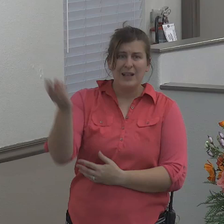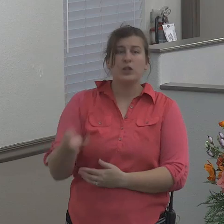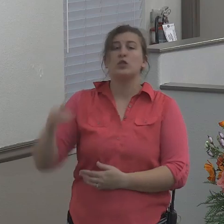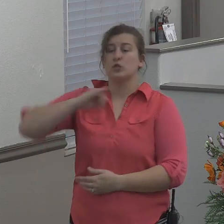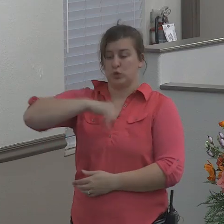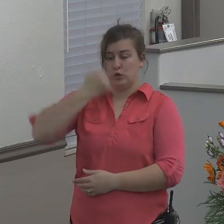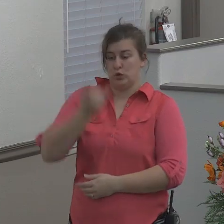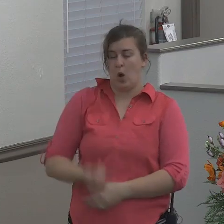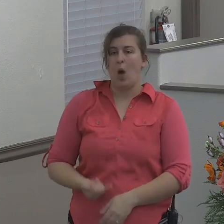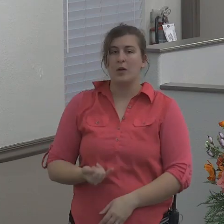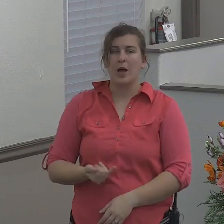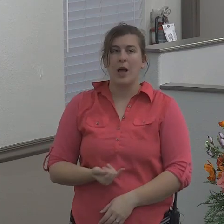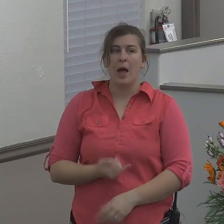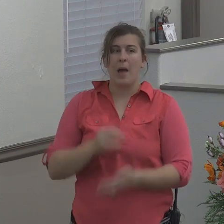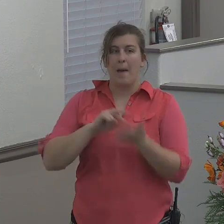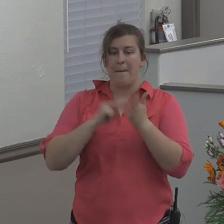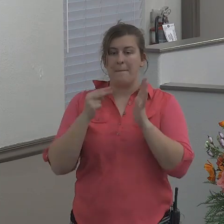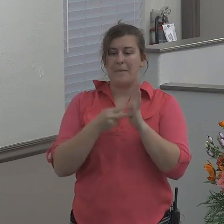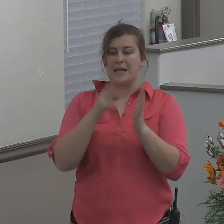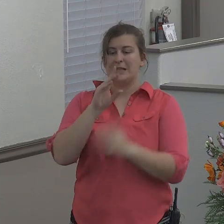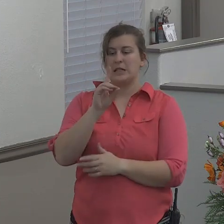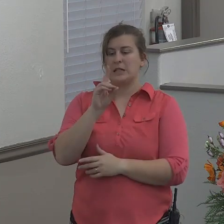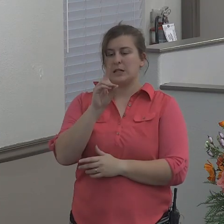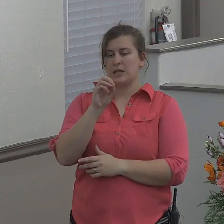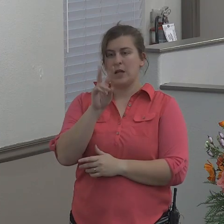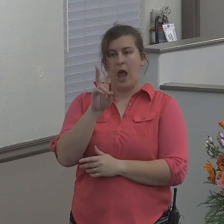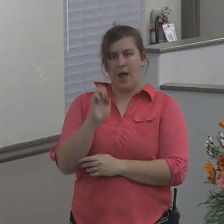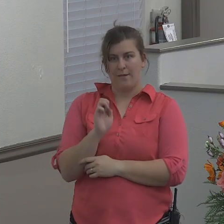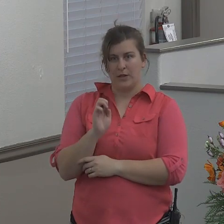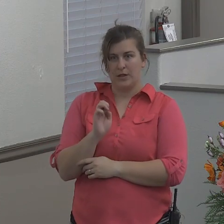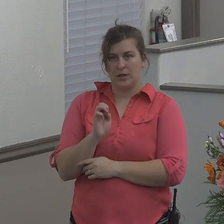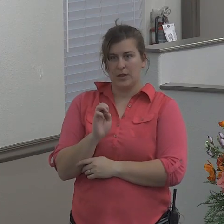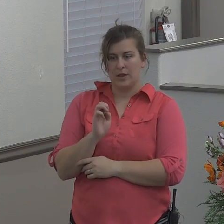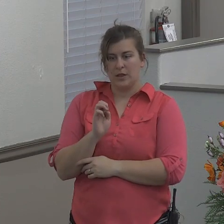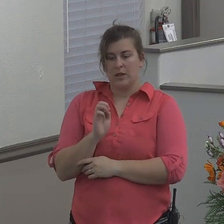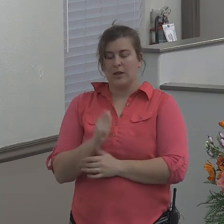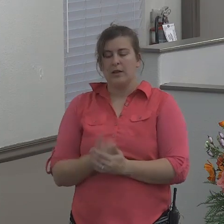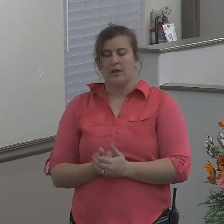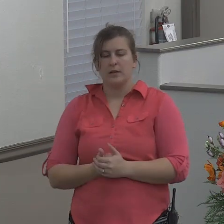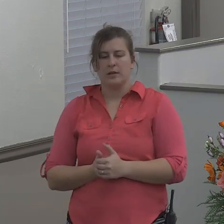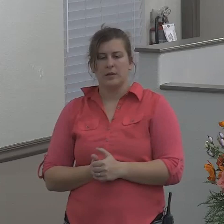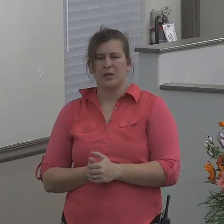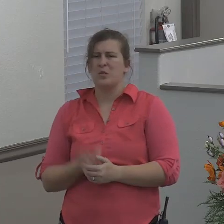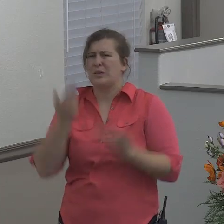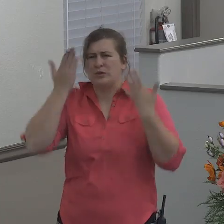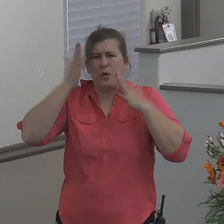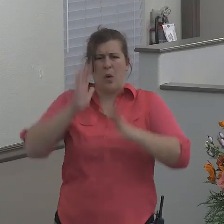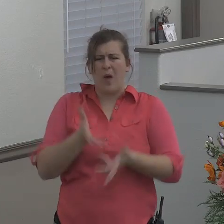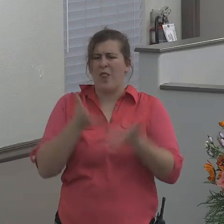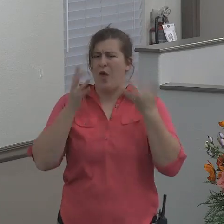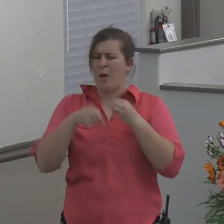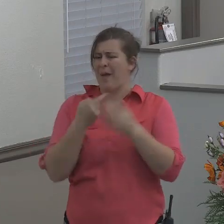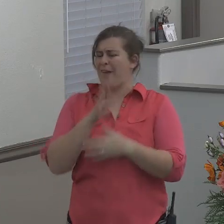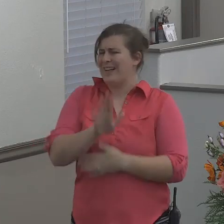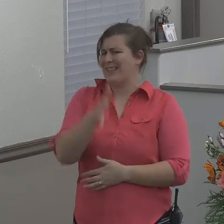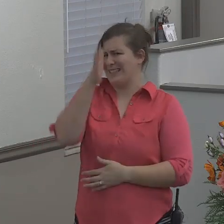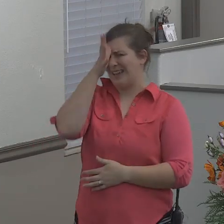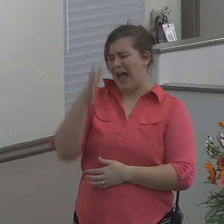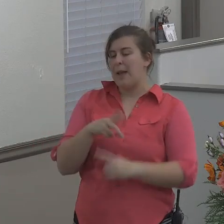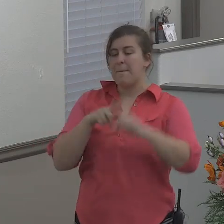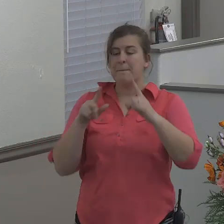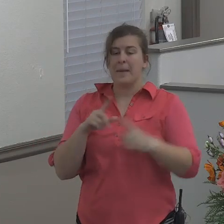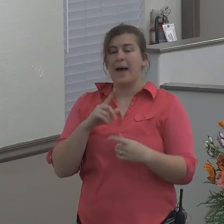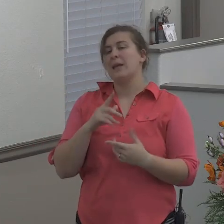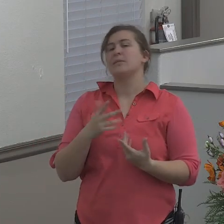dove. He was an Israelite. He was the son of a mighty. We do not know much about his father. But in the Brown